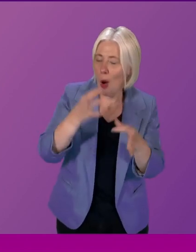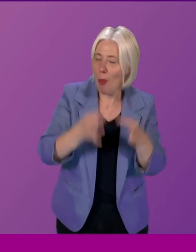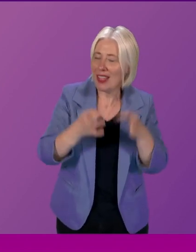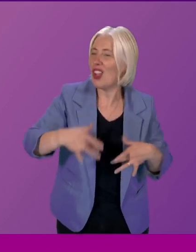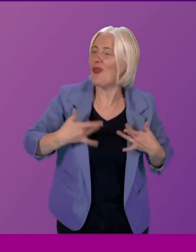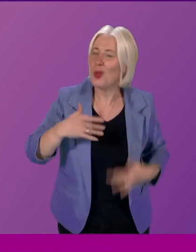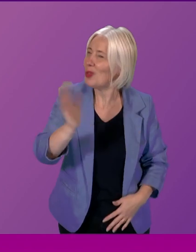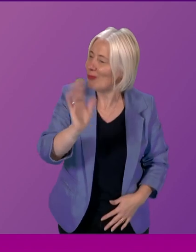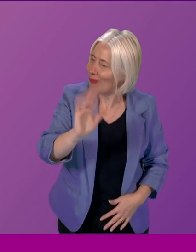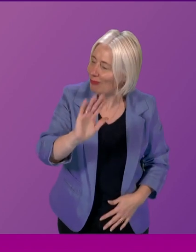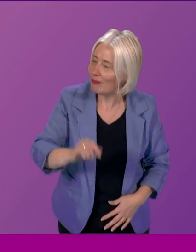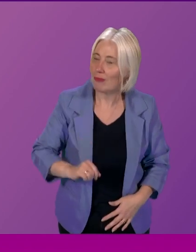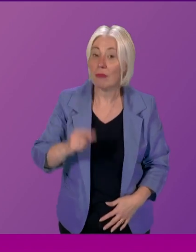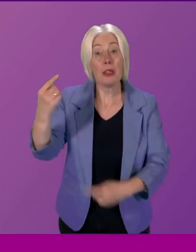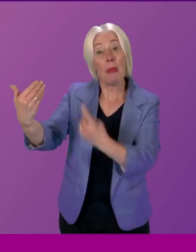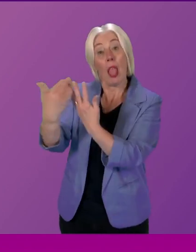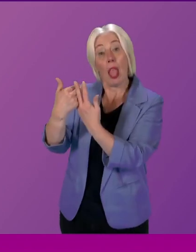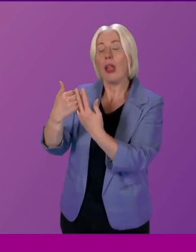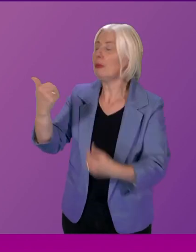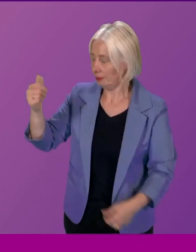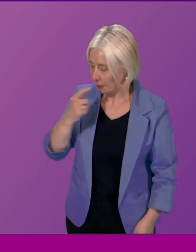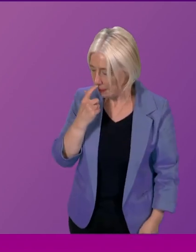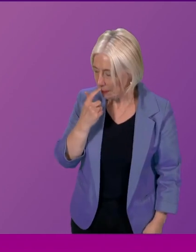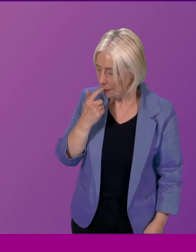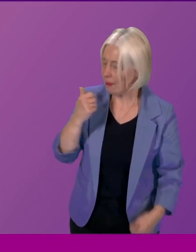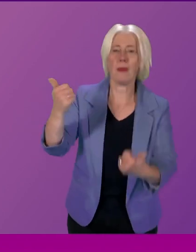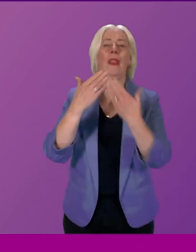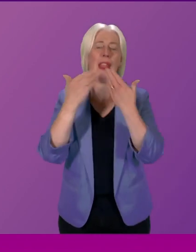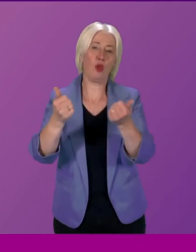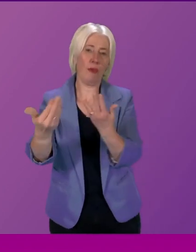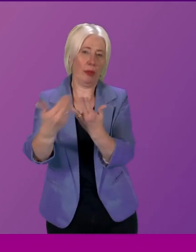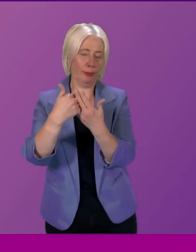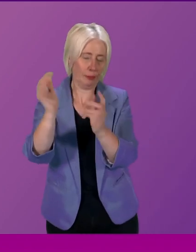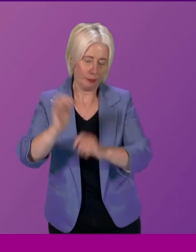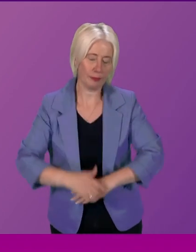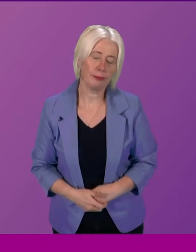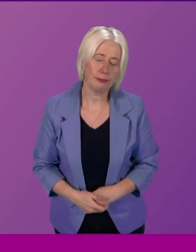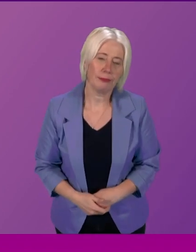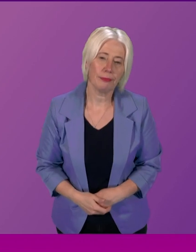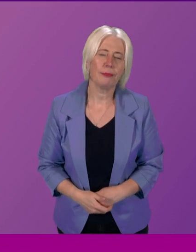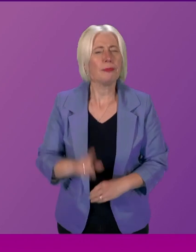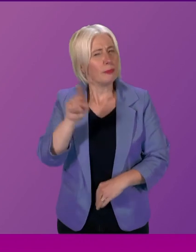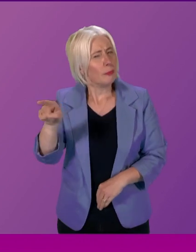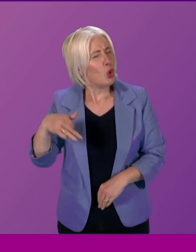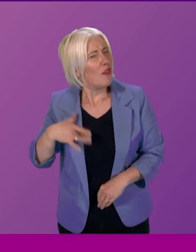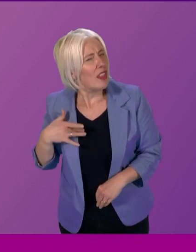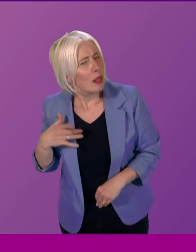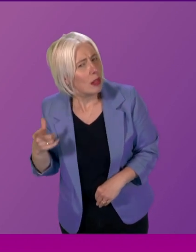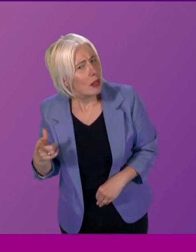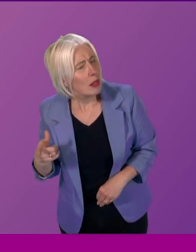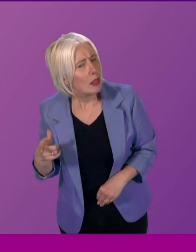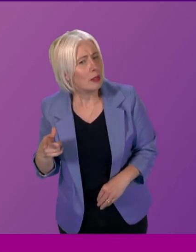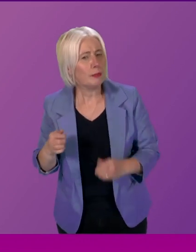Turning to this... Yes, happy to. Martin Whitfield. I'm very grateful that it's Morris Golden giving away on that point. Does he feel that the